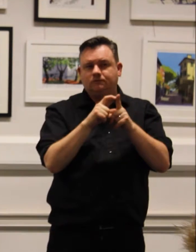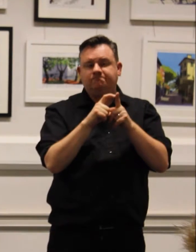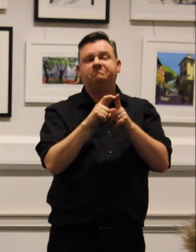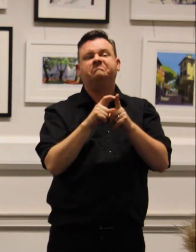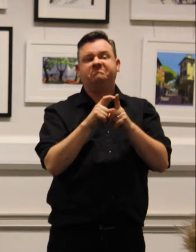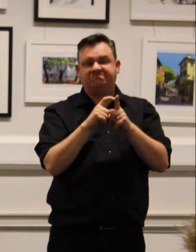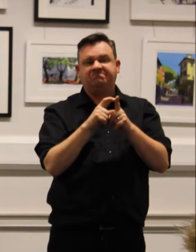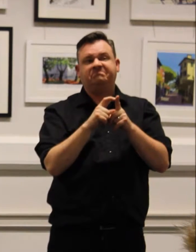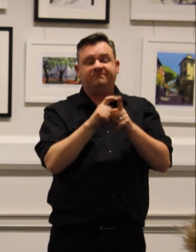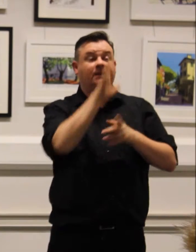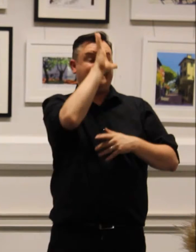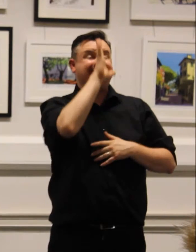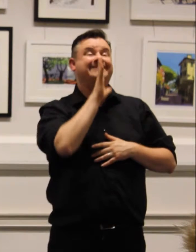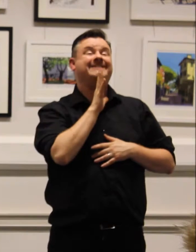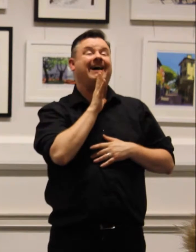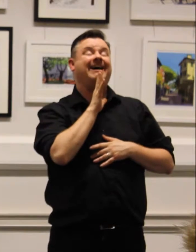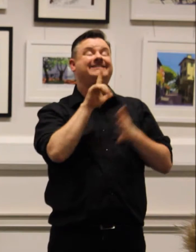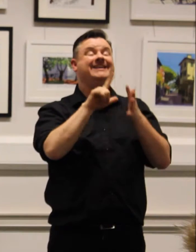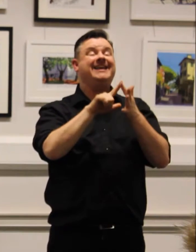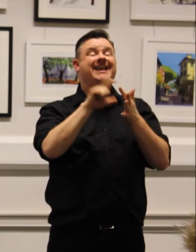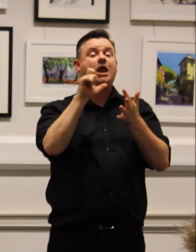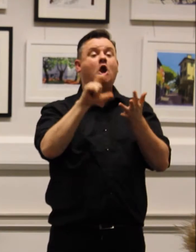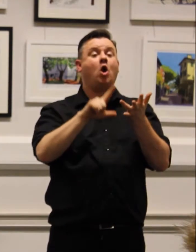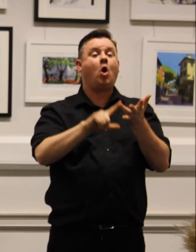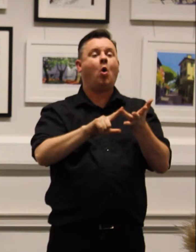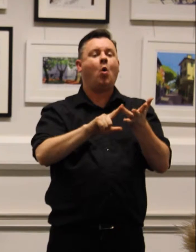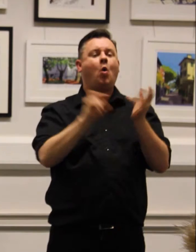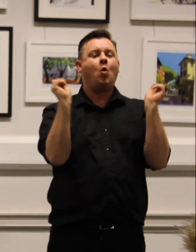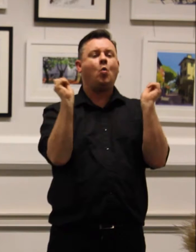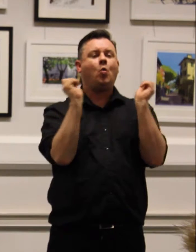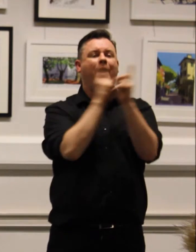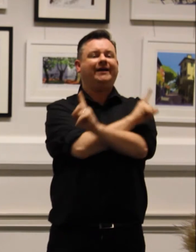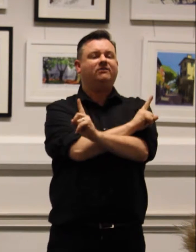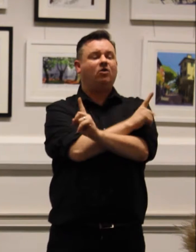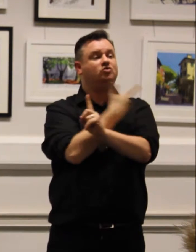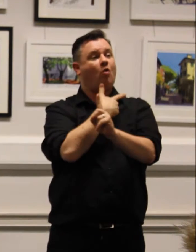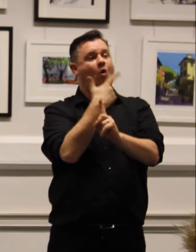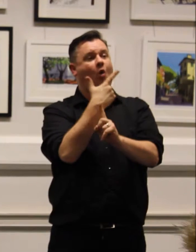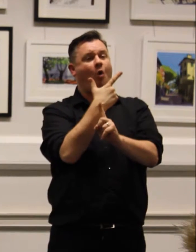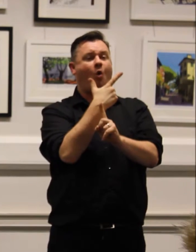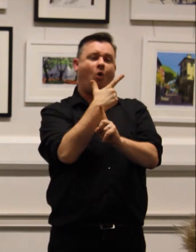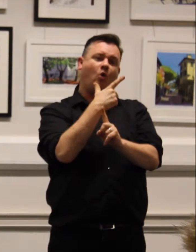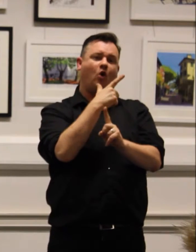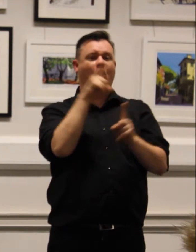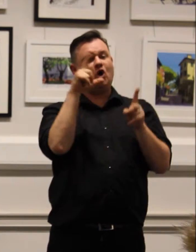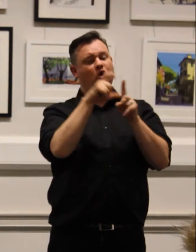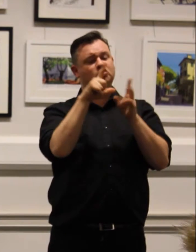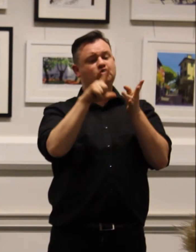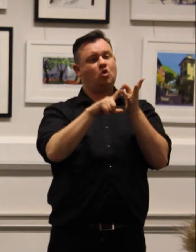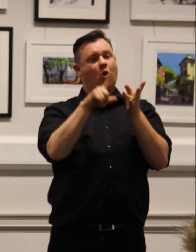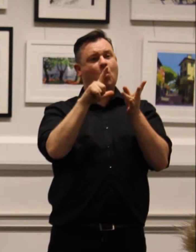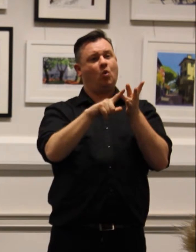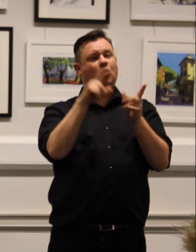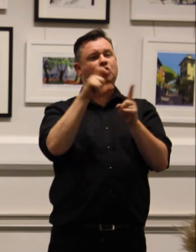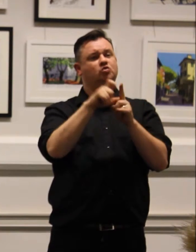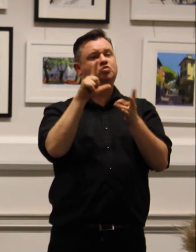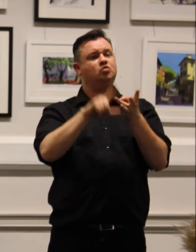Sad, eco-weirdos, nothing but a bunch of dodos. I say, we're doing something.